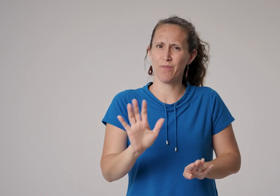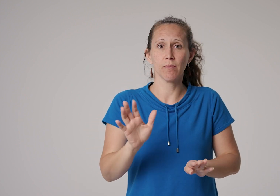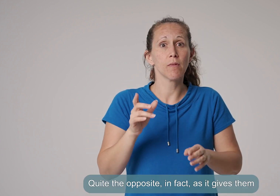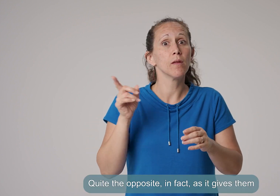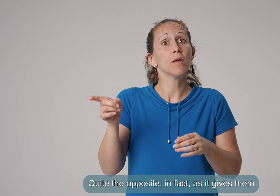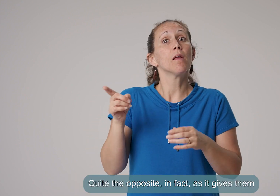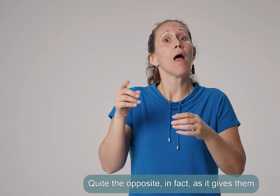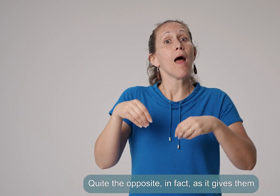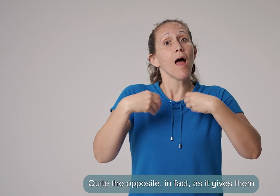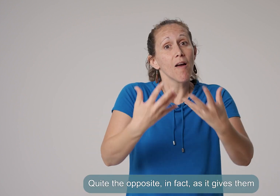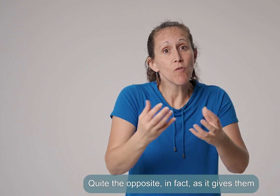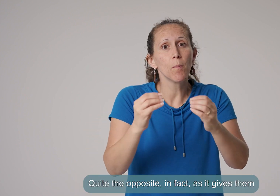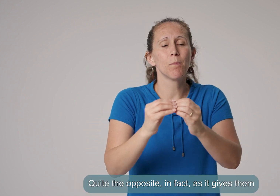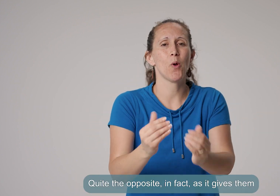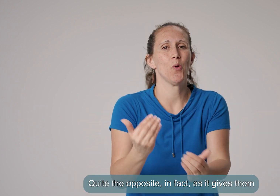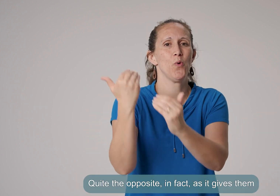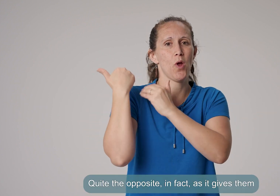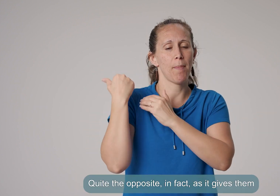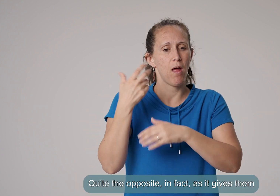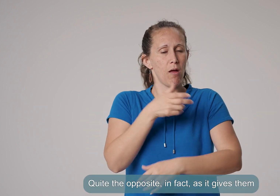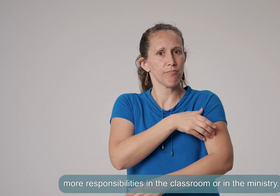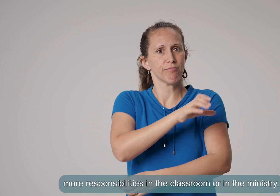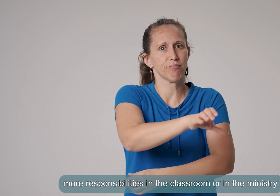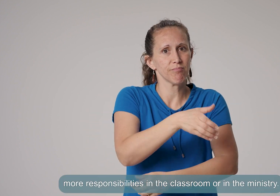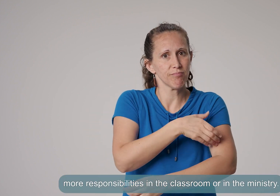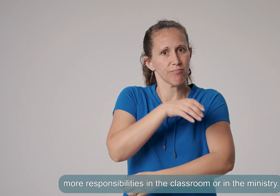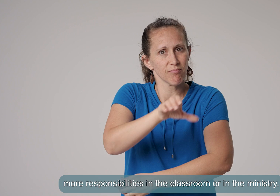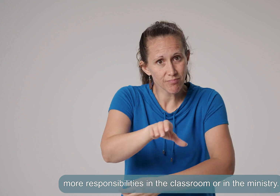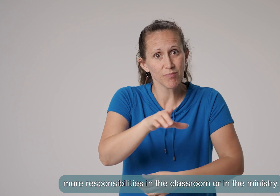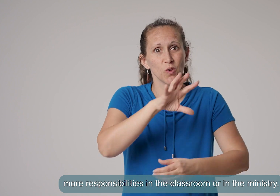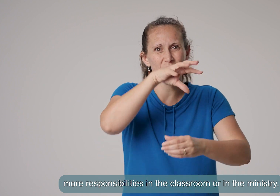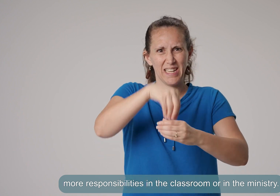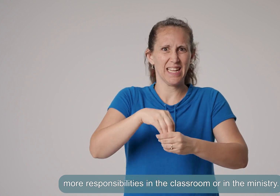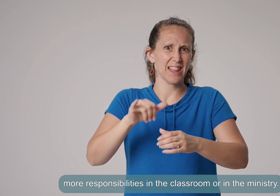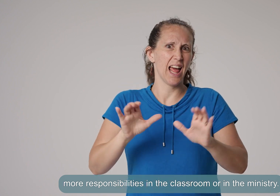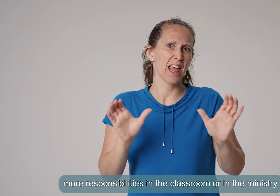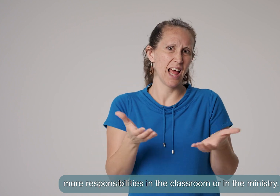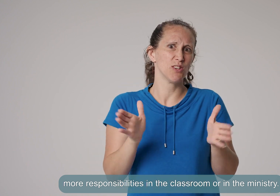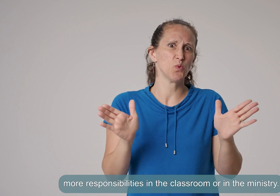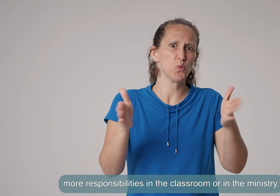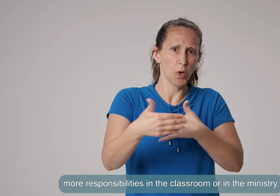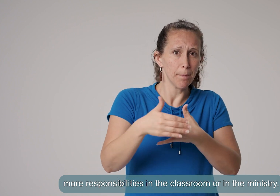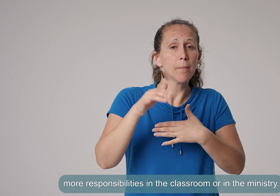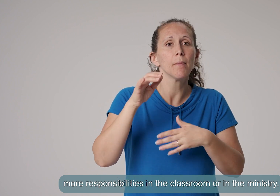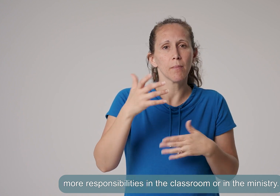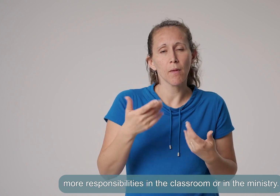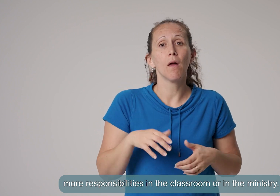Quite the opposite, in fact, as it gives them more responsibilities in the classroom or in the ministry.